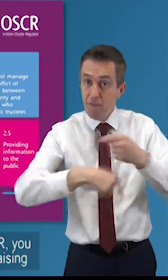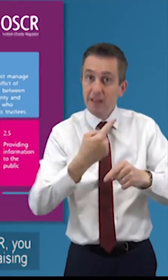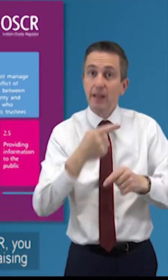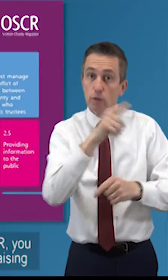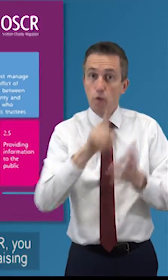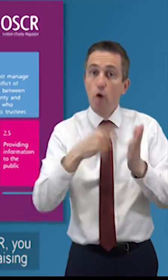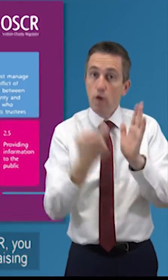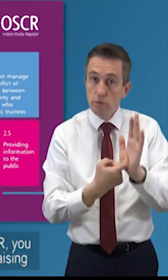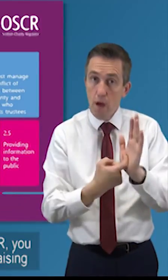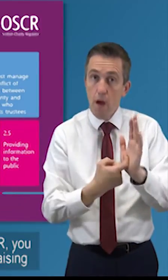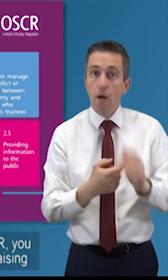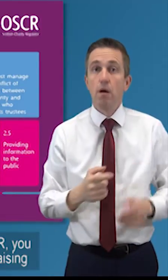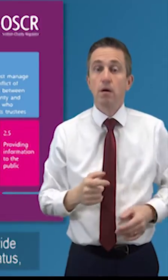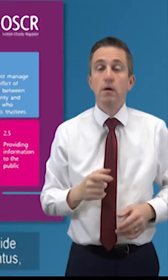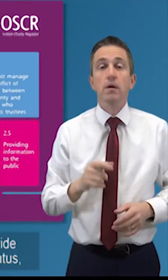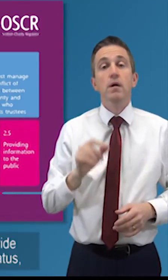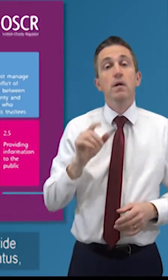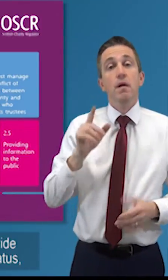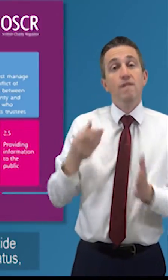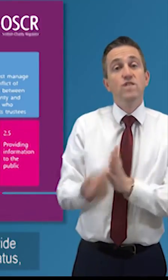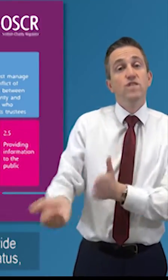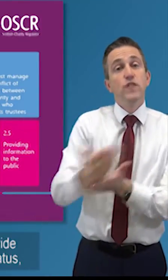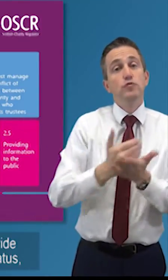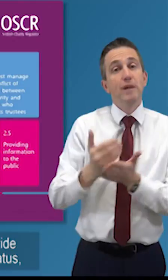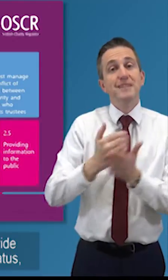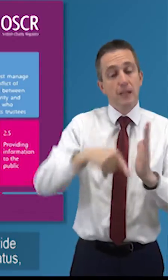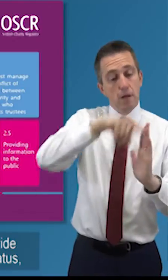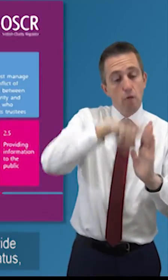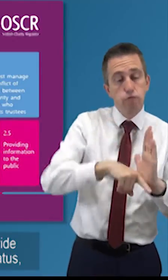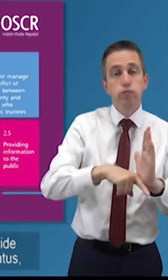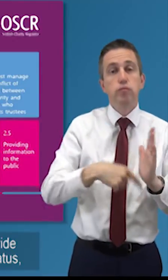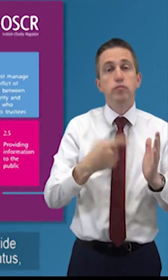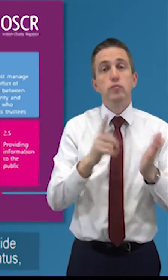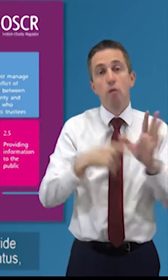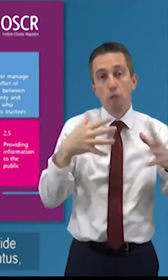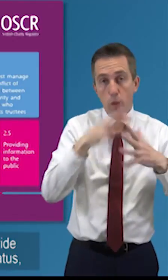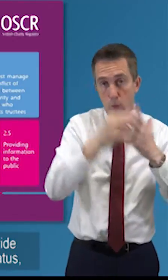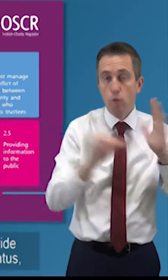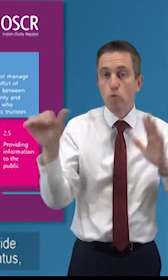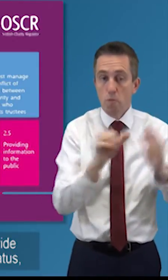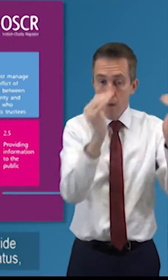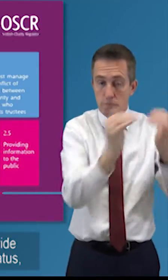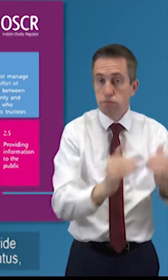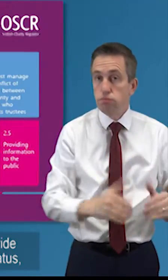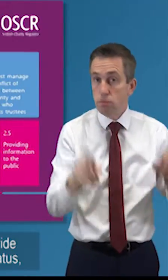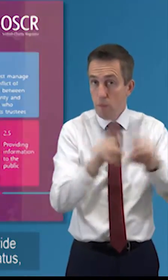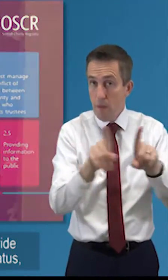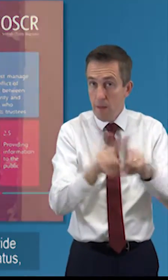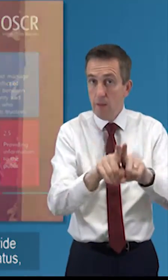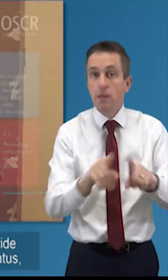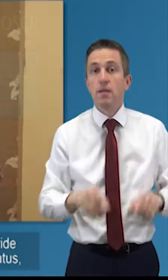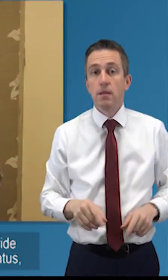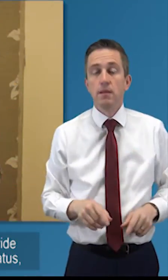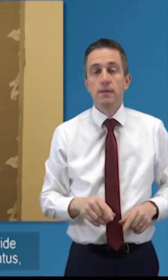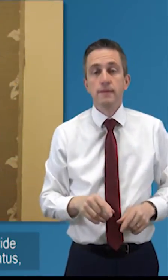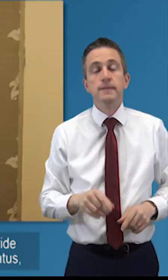sure that you comply with the fundraising regulations and legislation and you need to provide